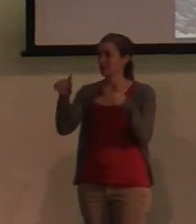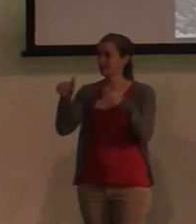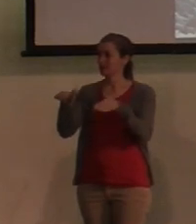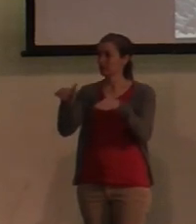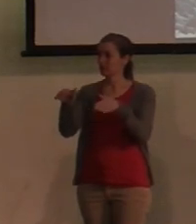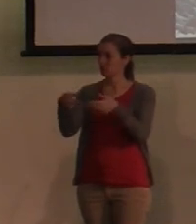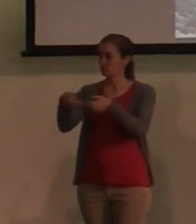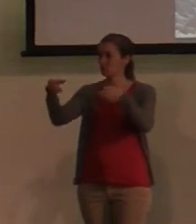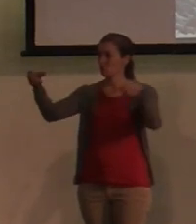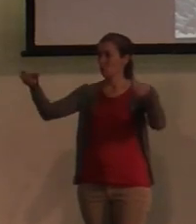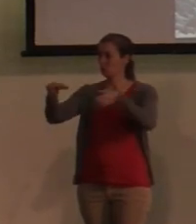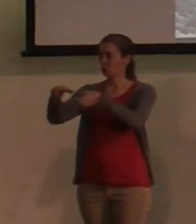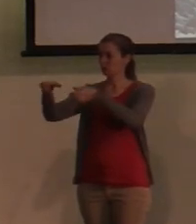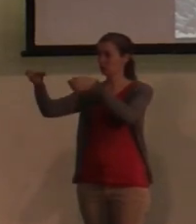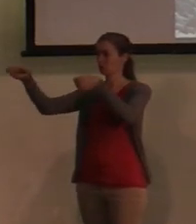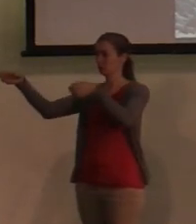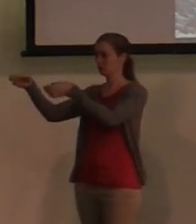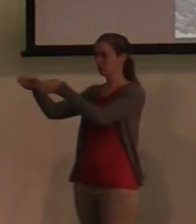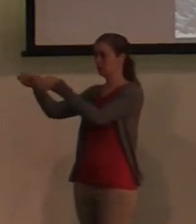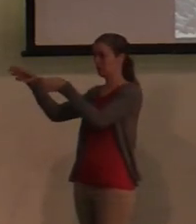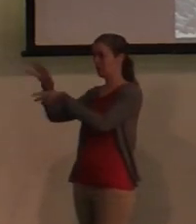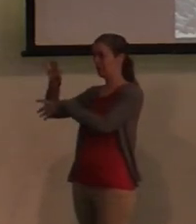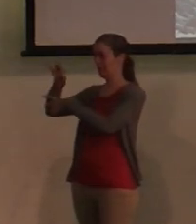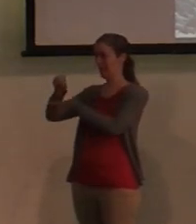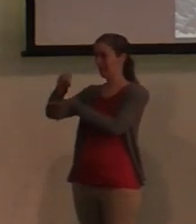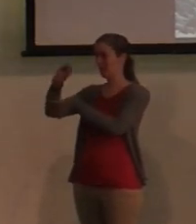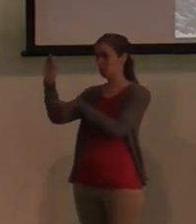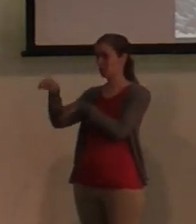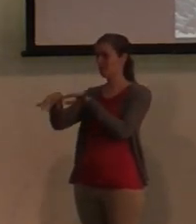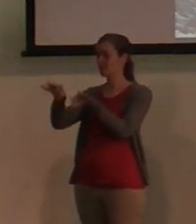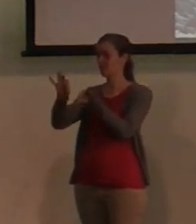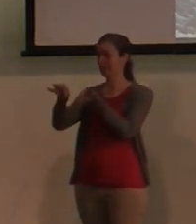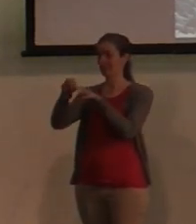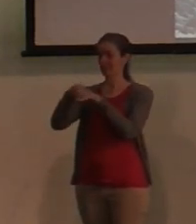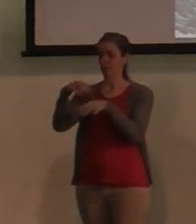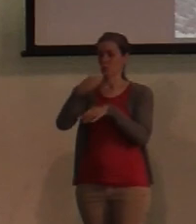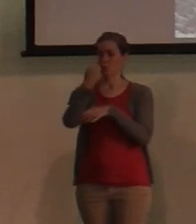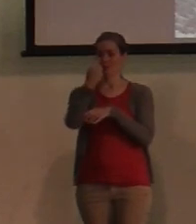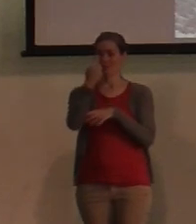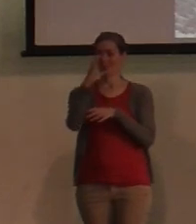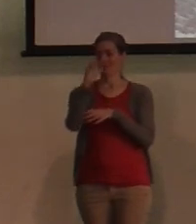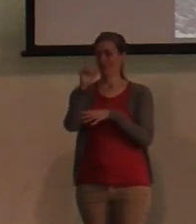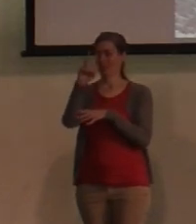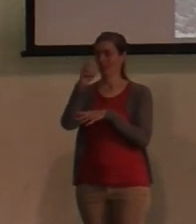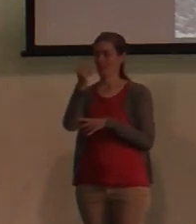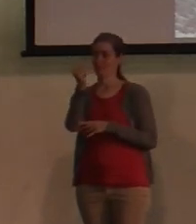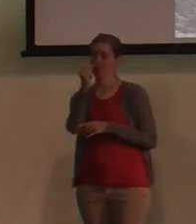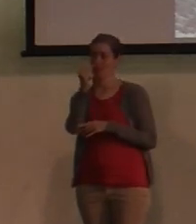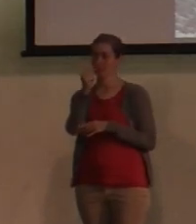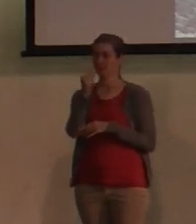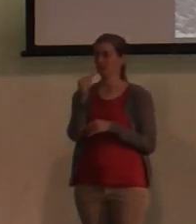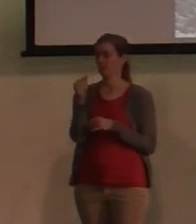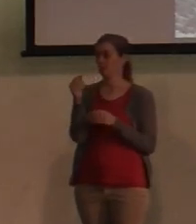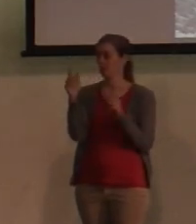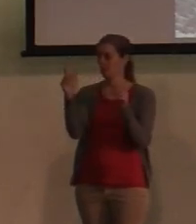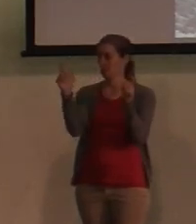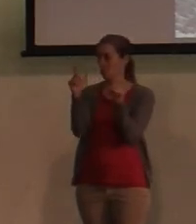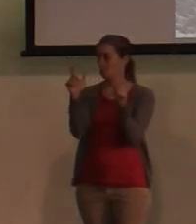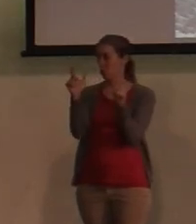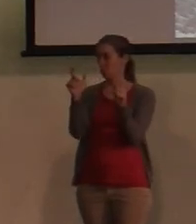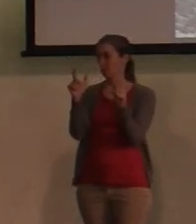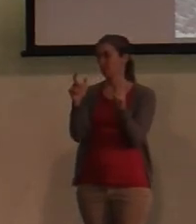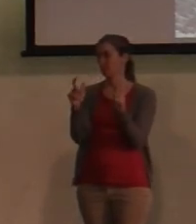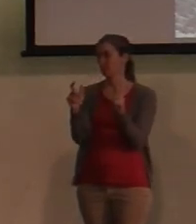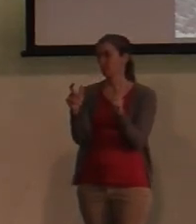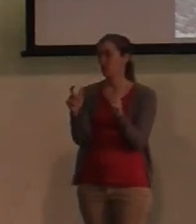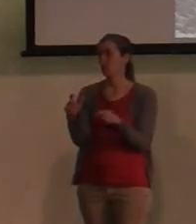Ninety percent of what was found was in this cave right here. And it's just a little boy. I think a lot of you have heard the story